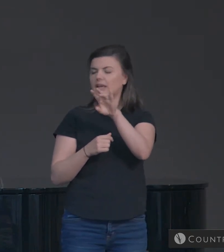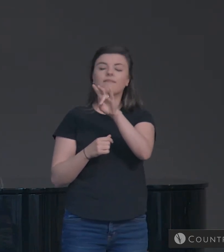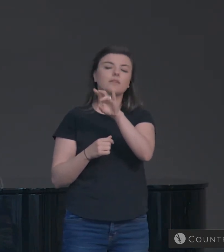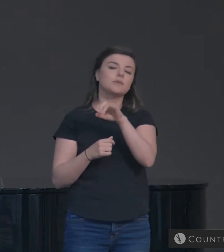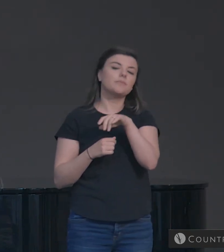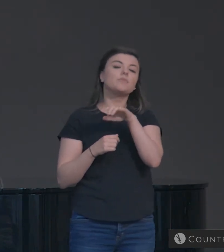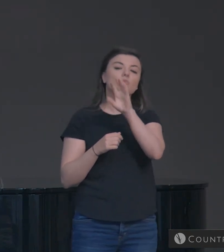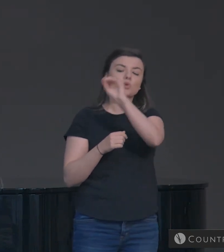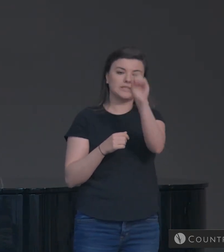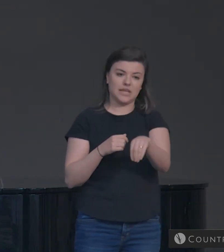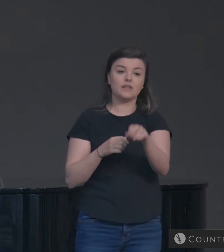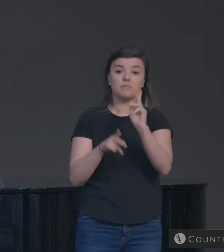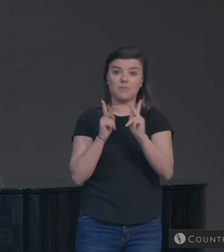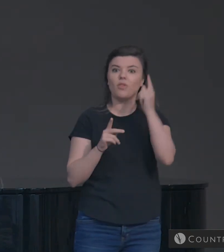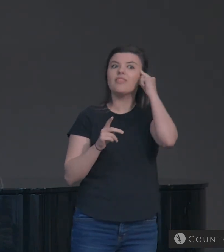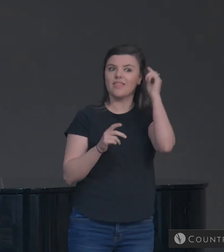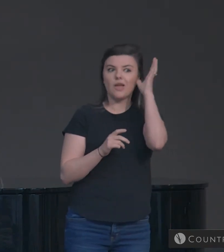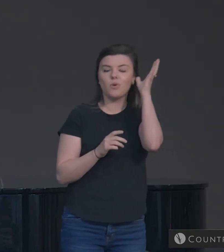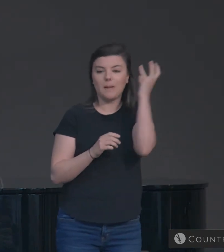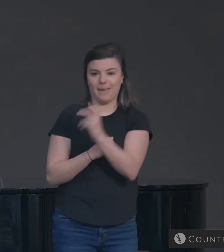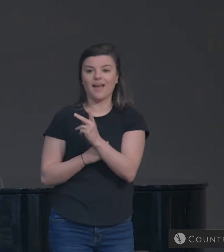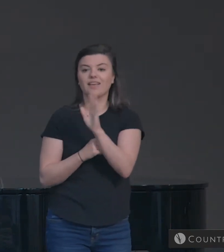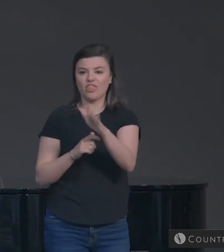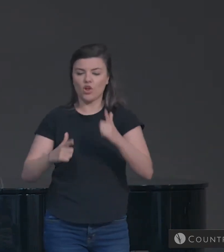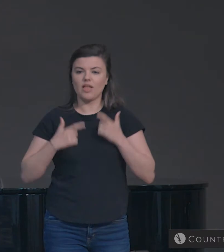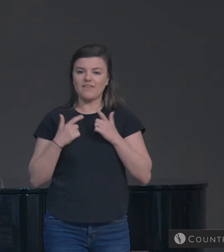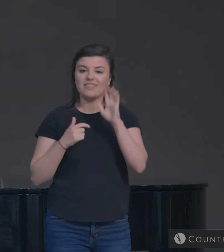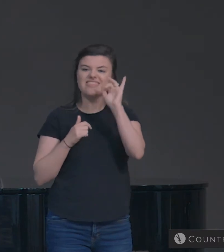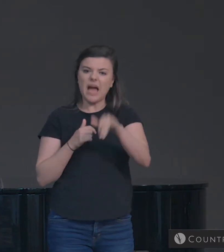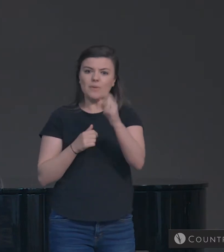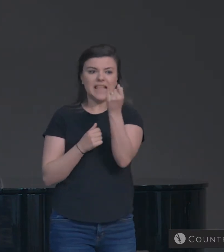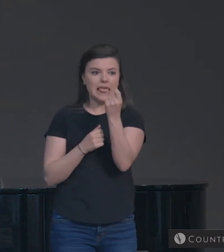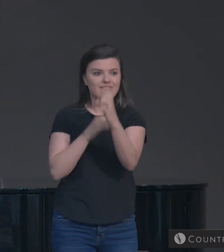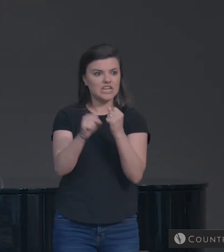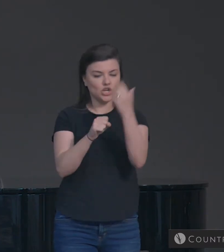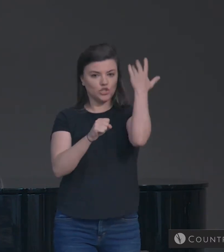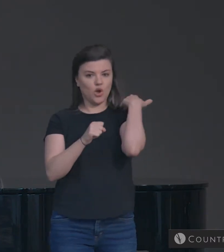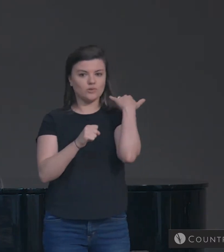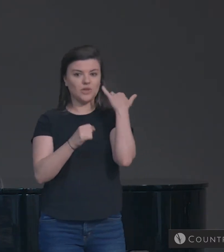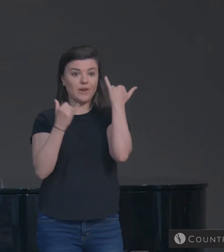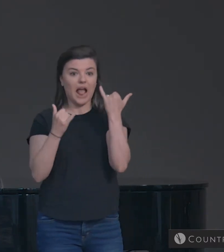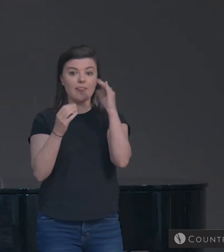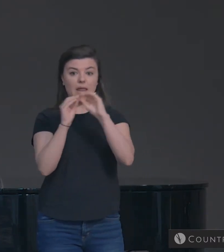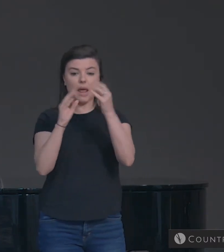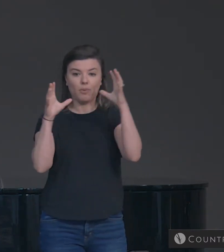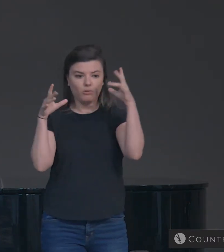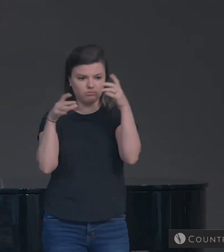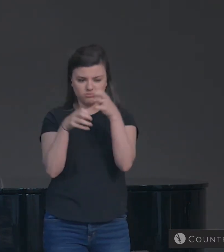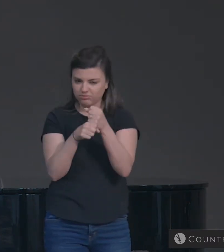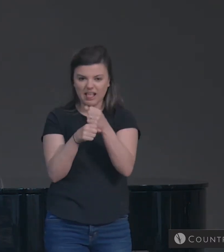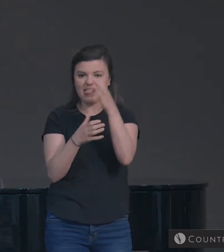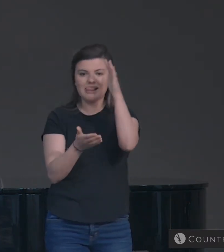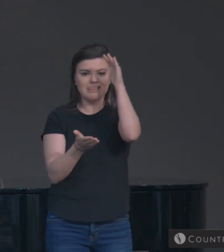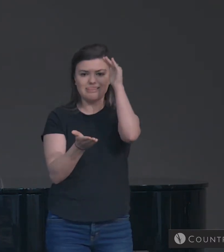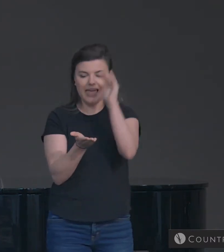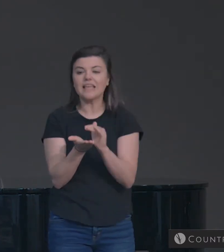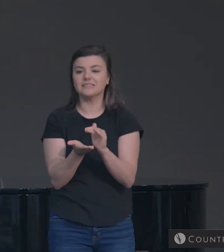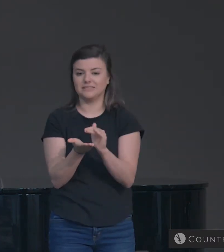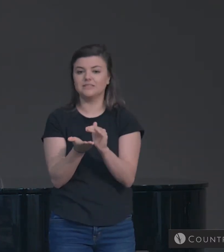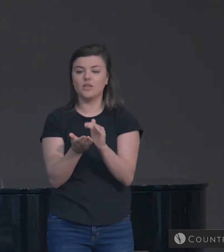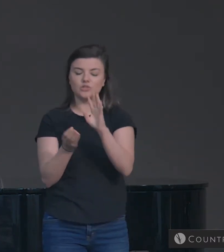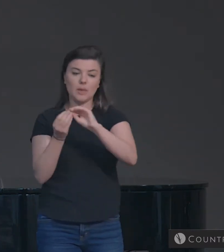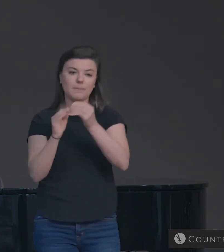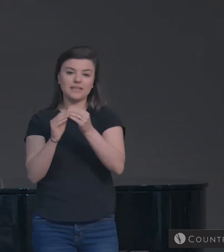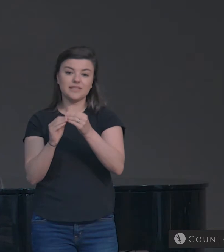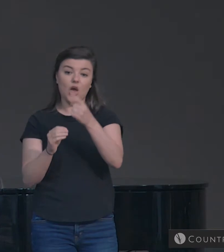the year 2050. And that was 11 years ago. So that number has only shrunk. And what that means is that less